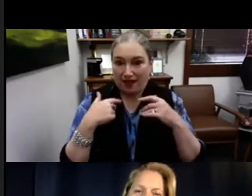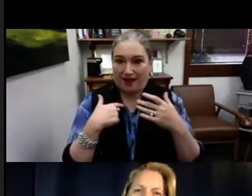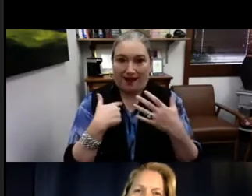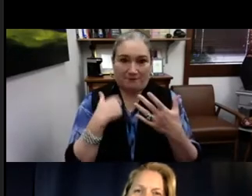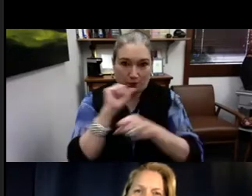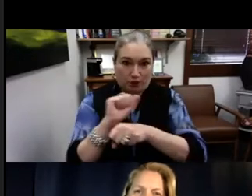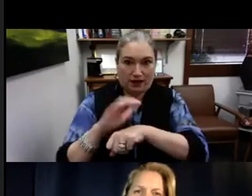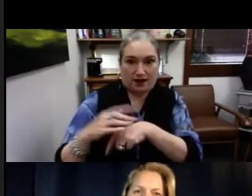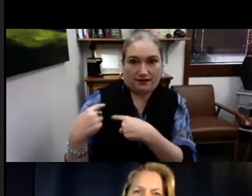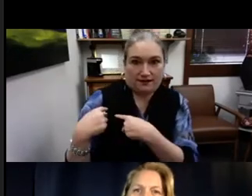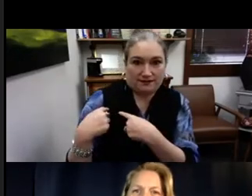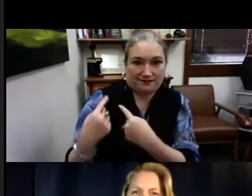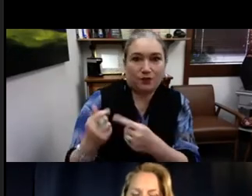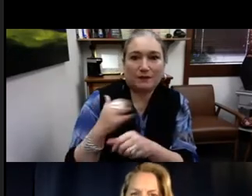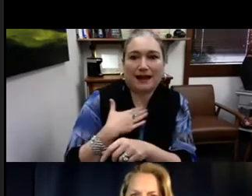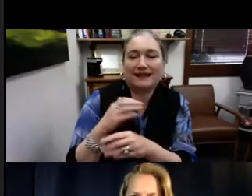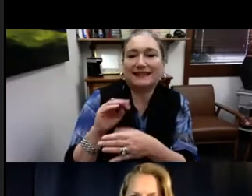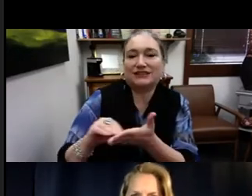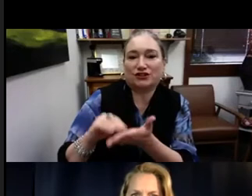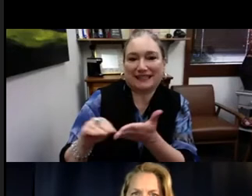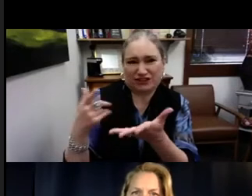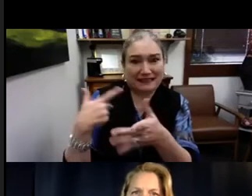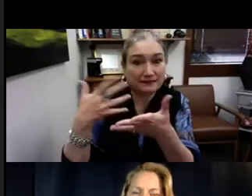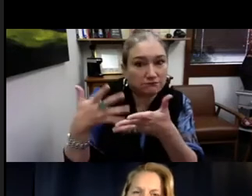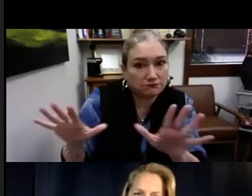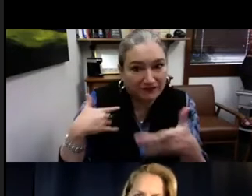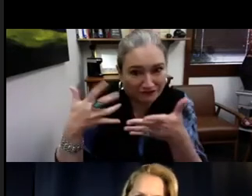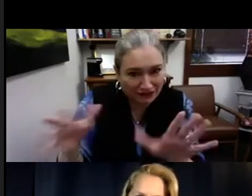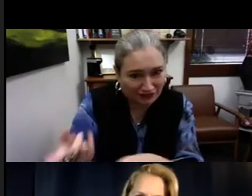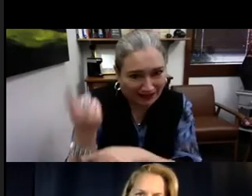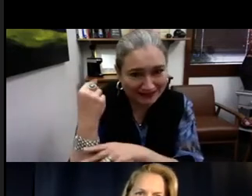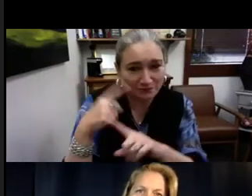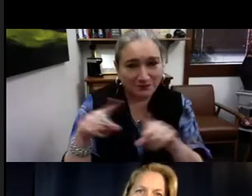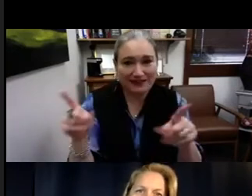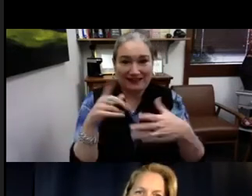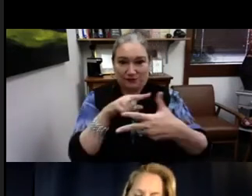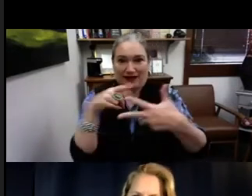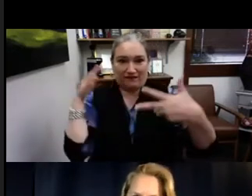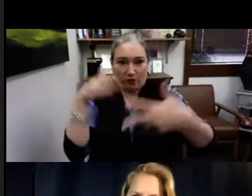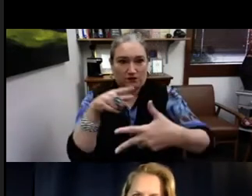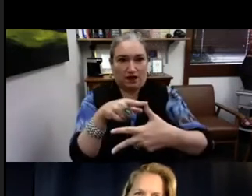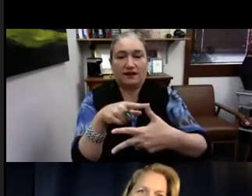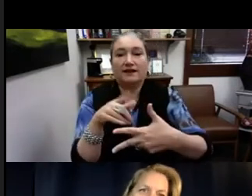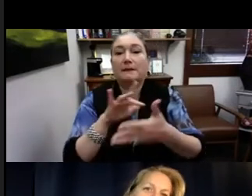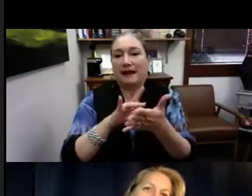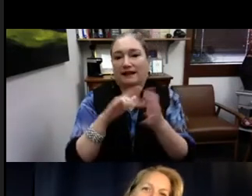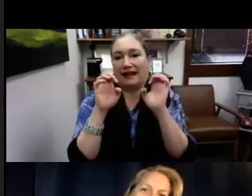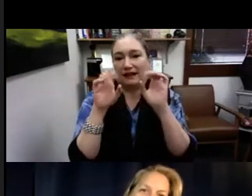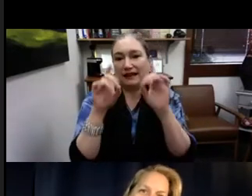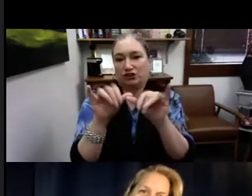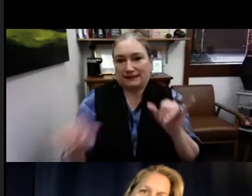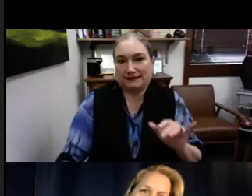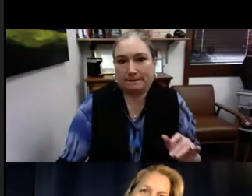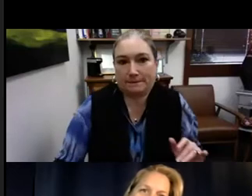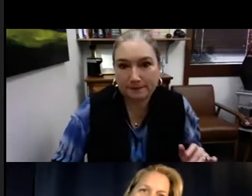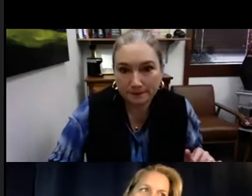So I want to focus on three problems that I've been working on within my dissertation. And so I completed my dissertation last year and was